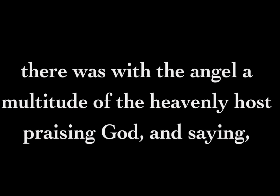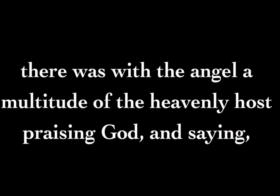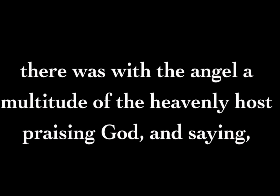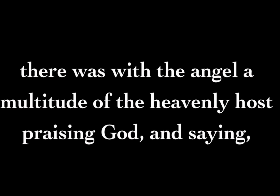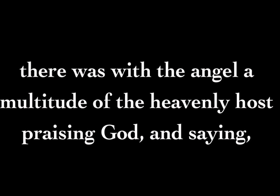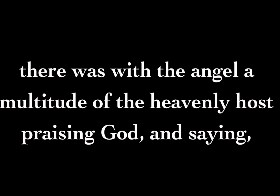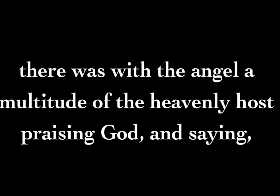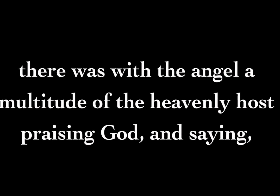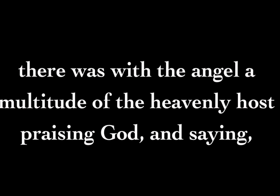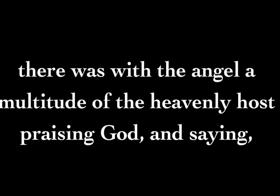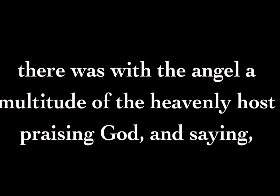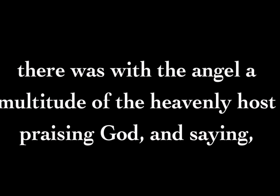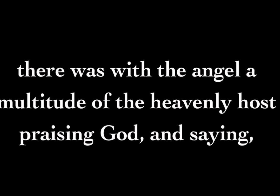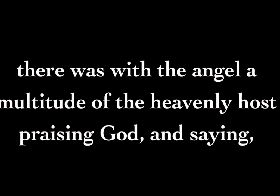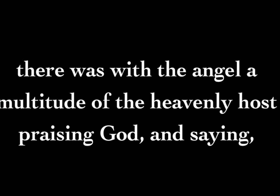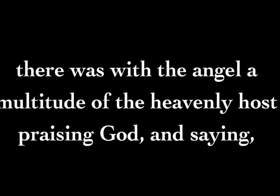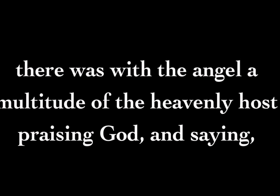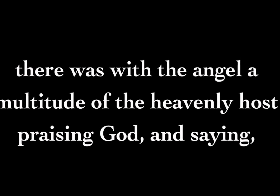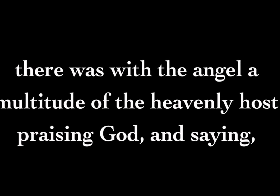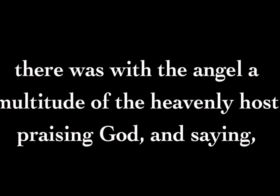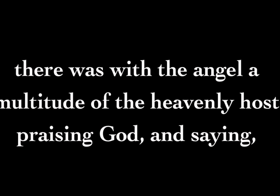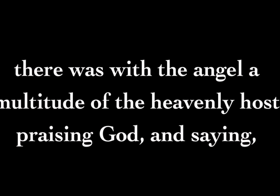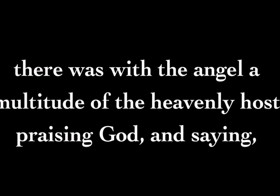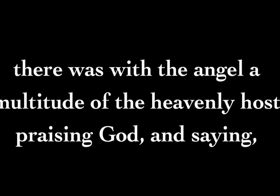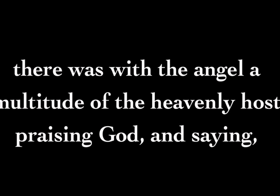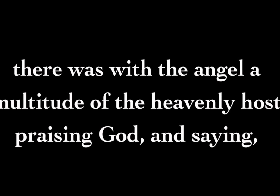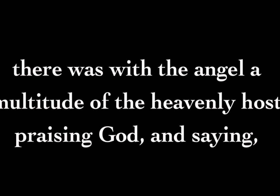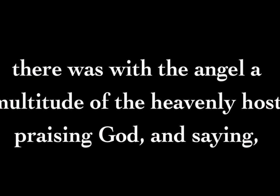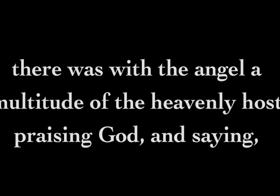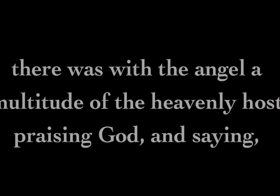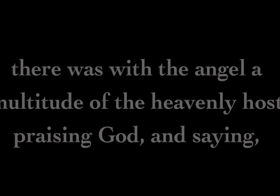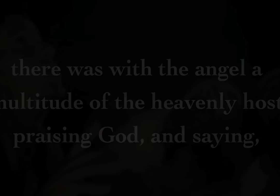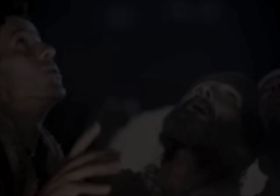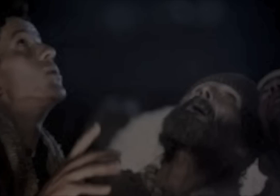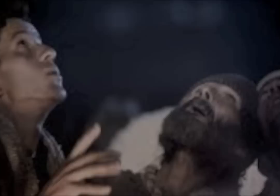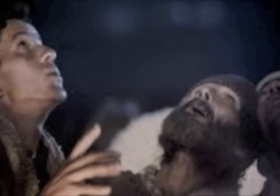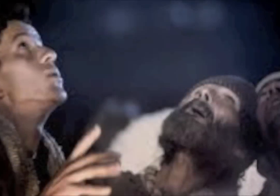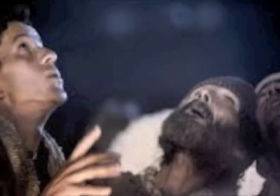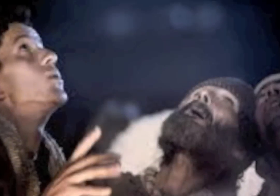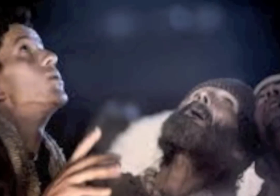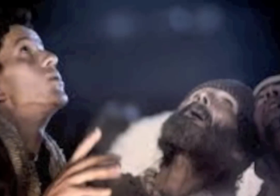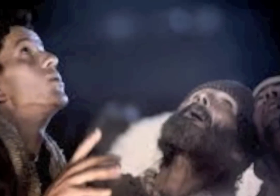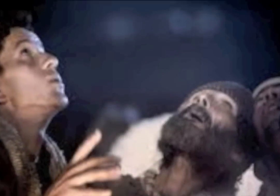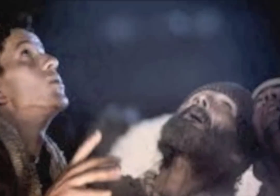there was with the angel a multitude of the heavenly host praising God and saying,